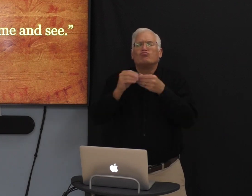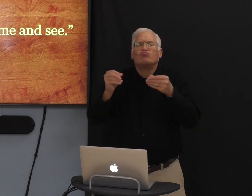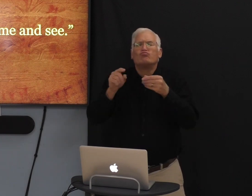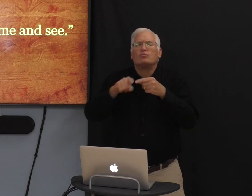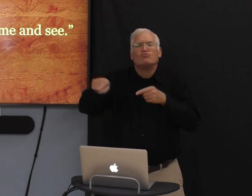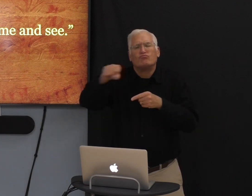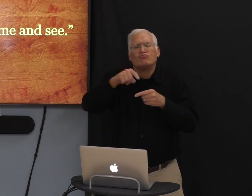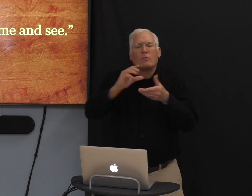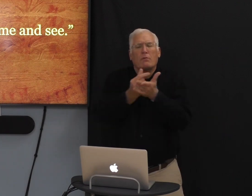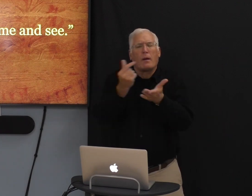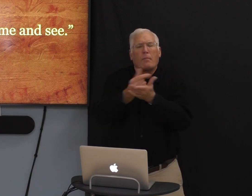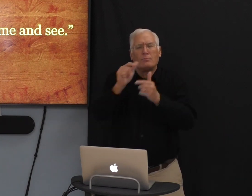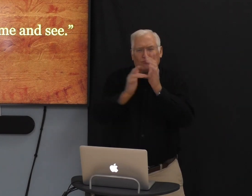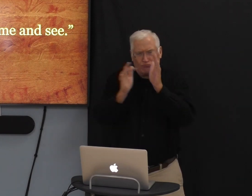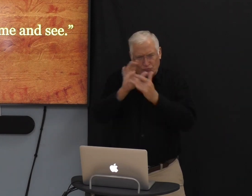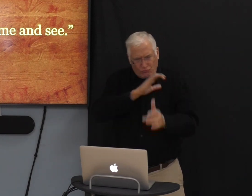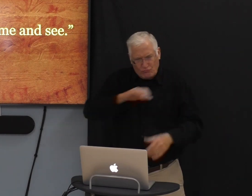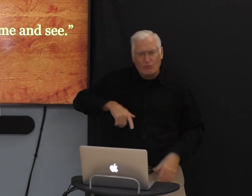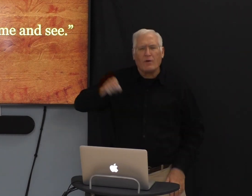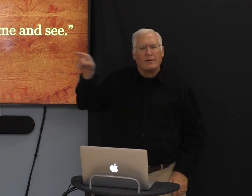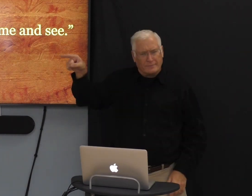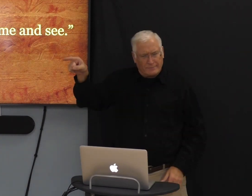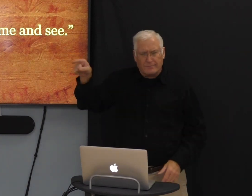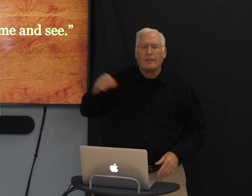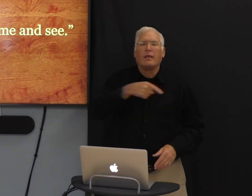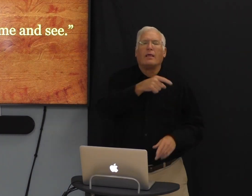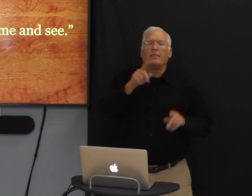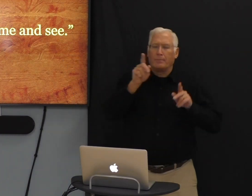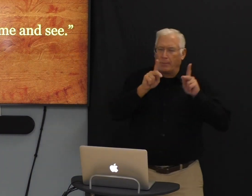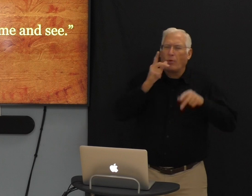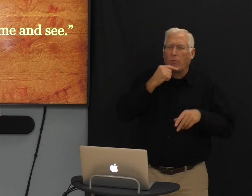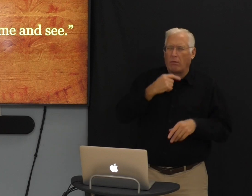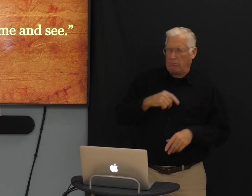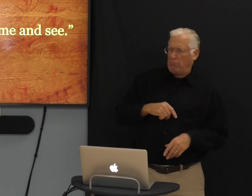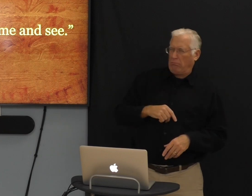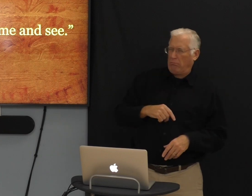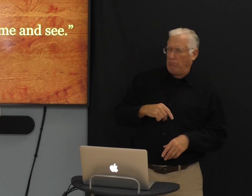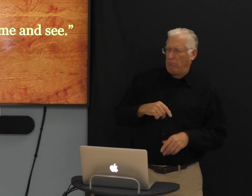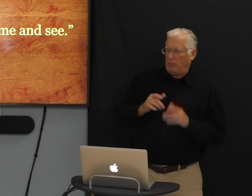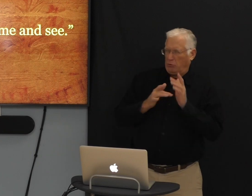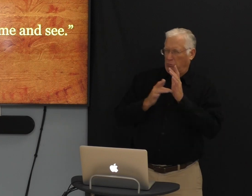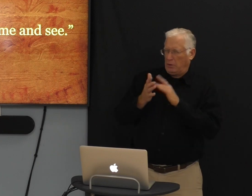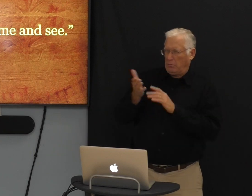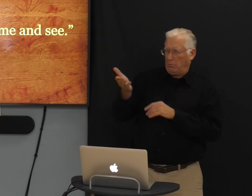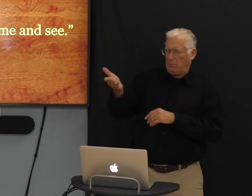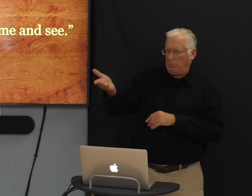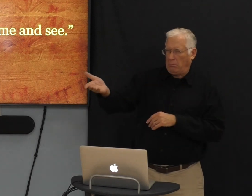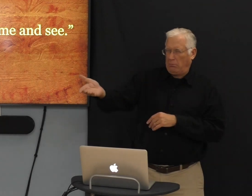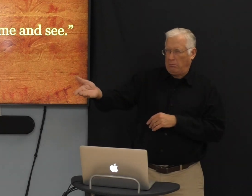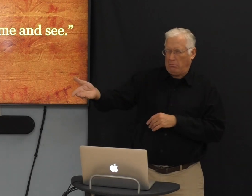So if you, you know, telling the gospel of Jesus Christ, people would say, Jesus